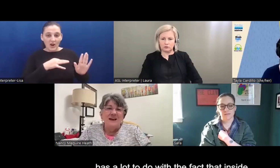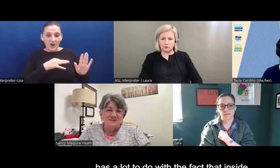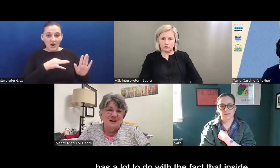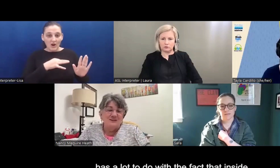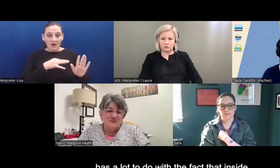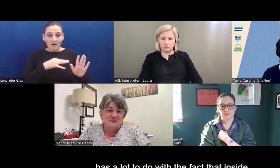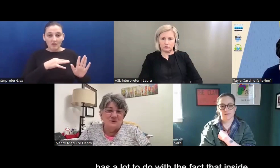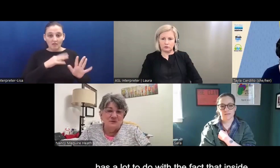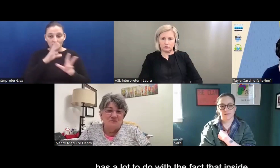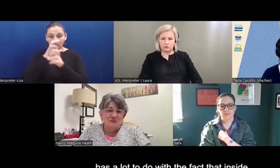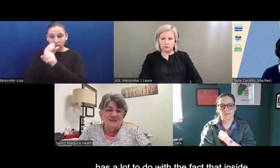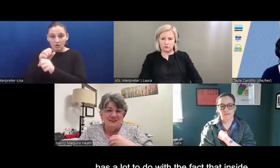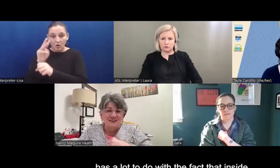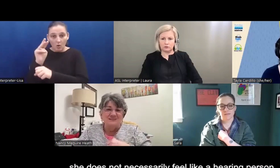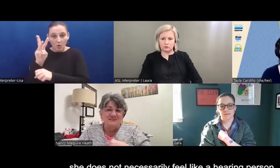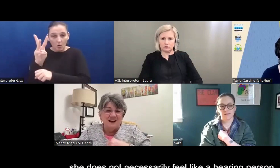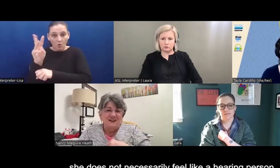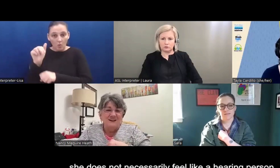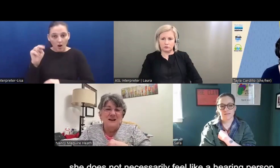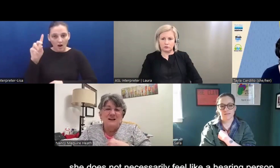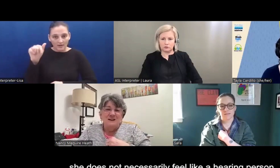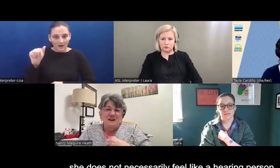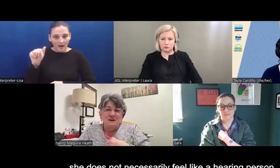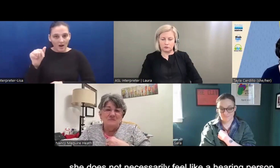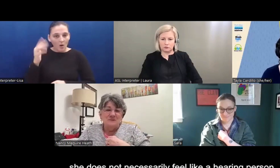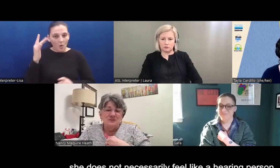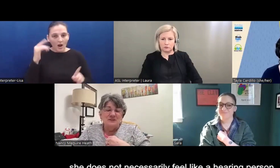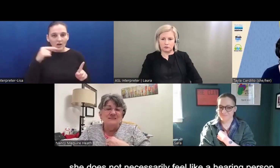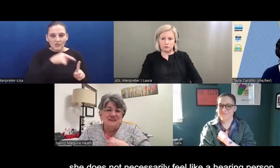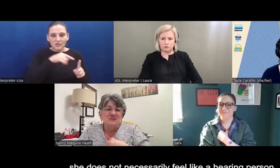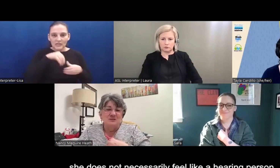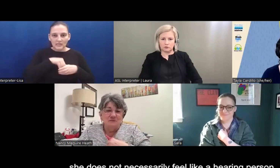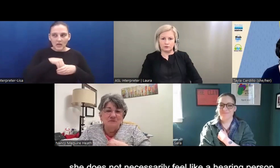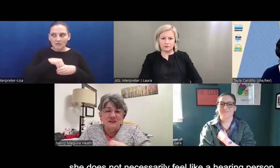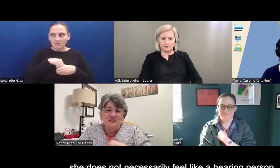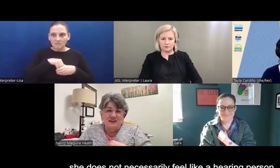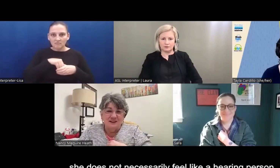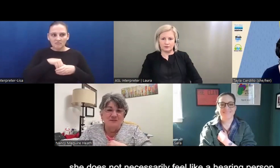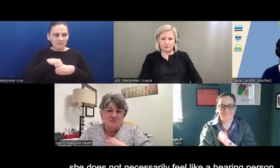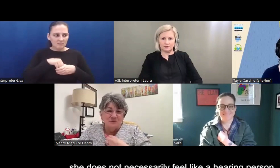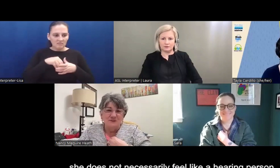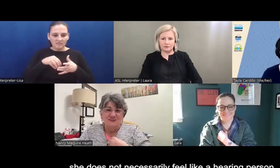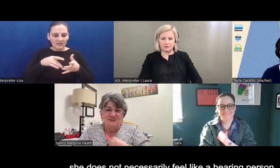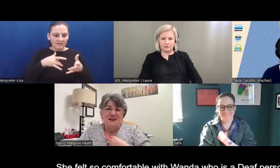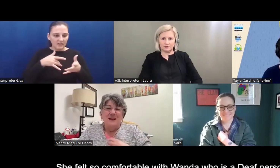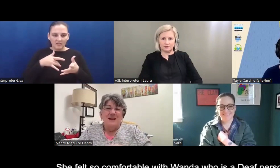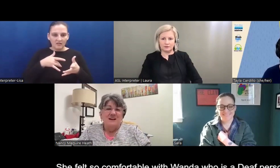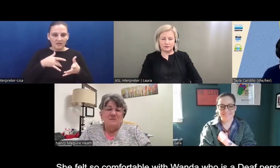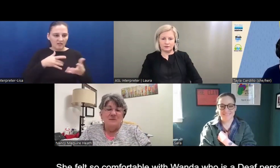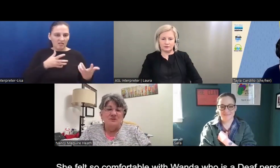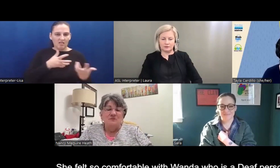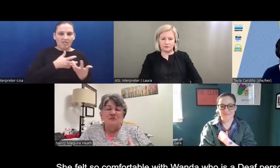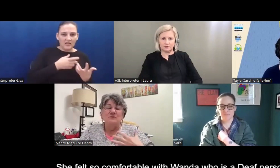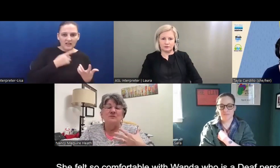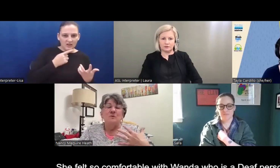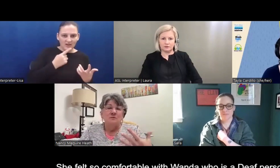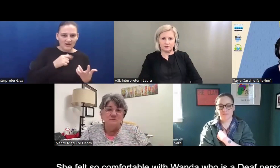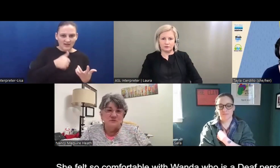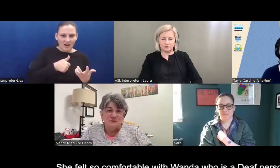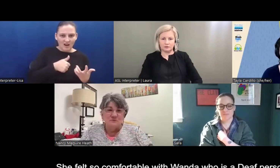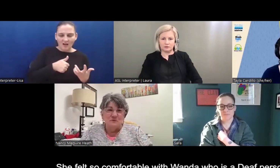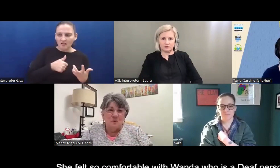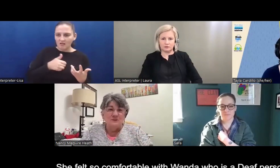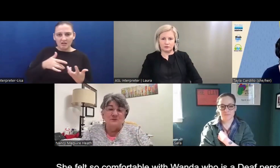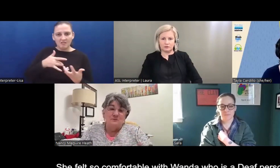has a lot to do with the fact that inside she doesn't necessarily feel like a hearing person. Um, and she felt so